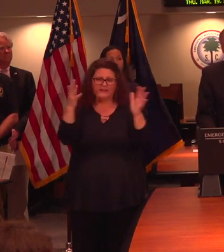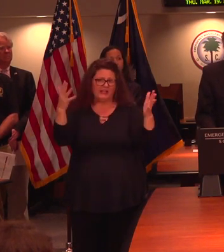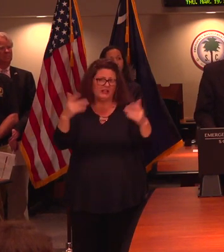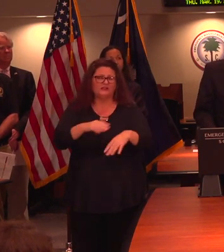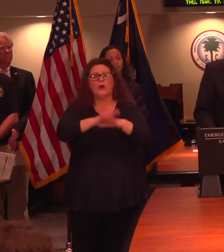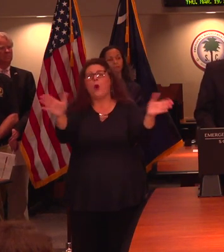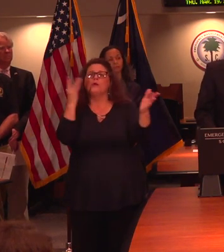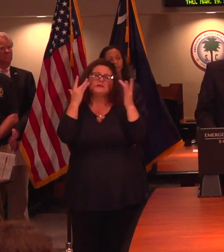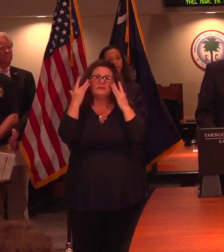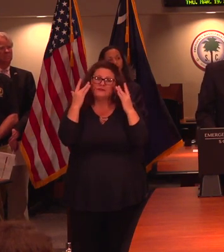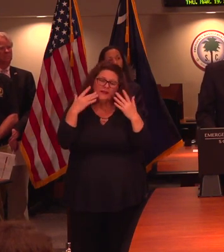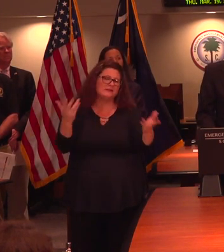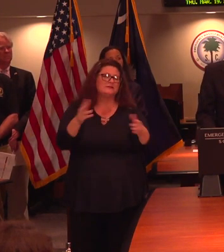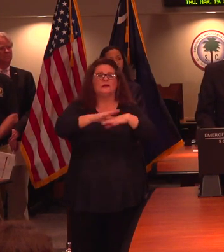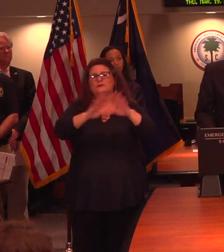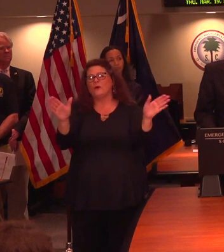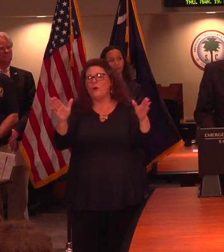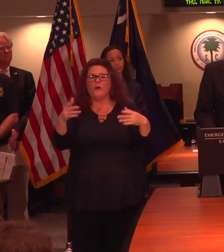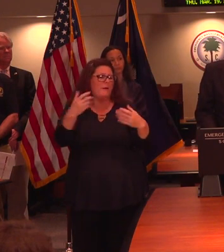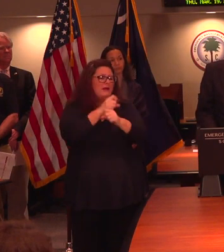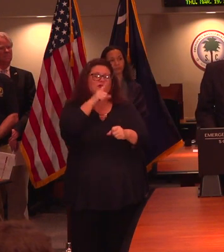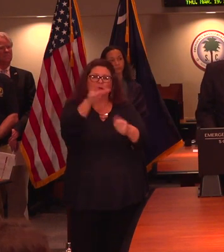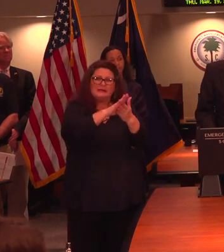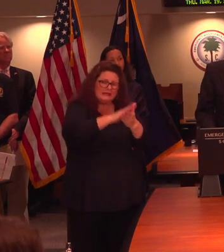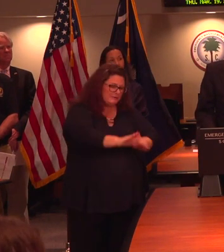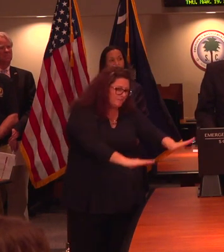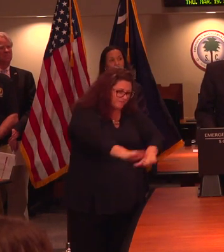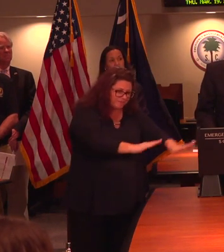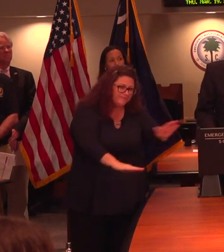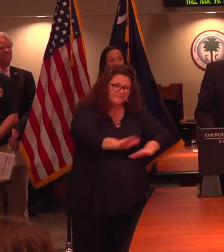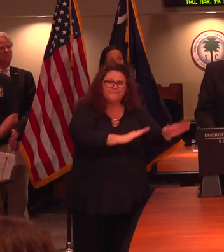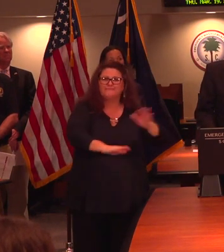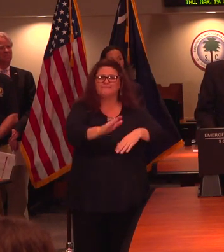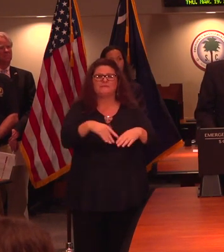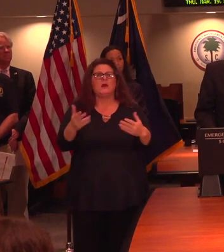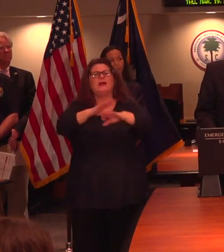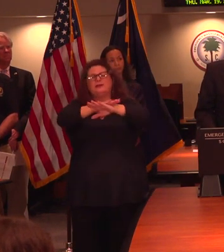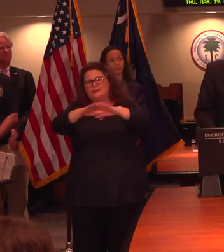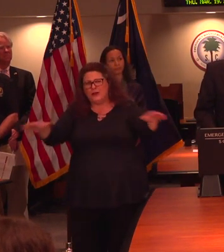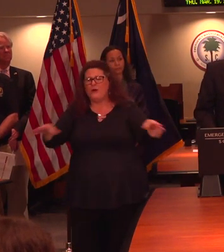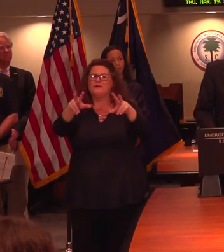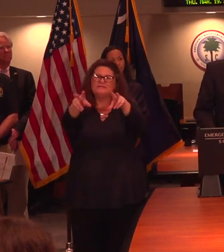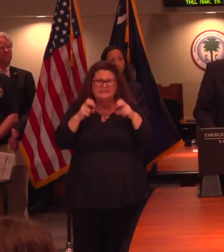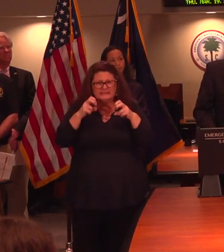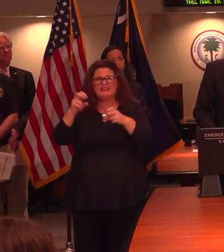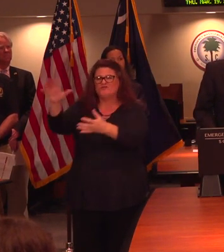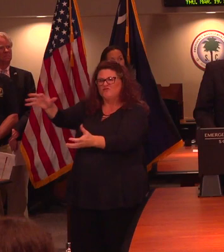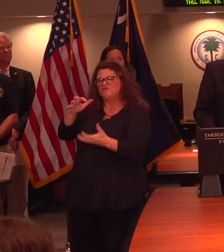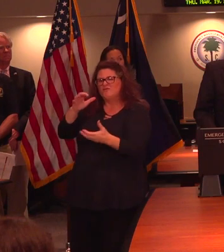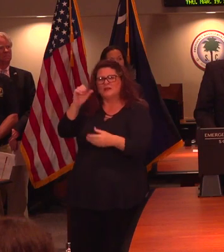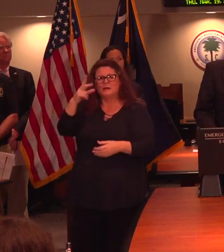touch your face, clean the counters, surfaces, and also, ladies and gentlemen, please don't hoard supplies. We have